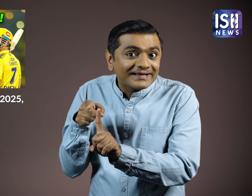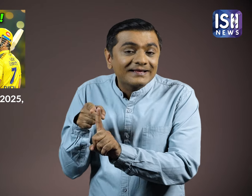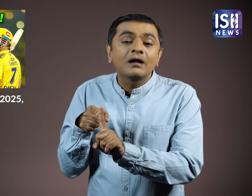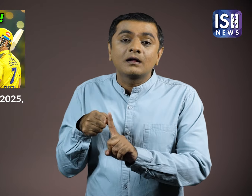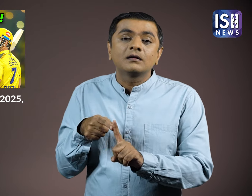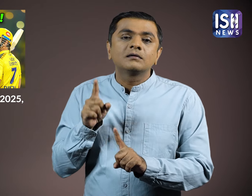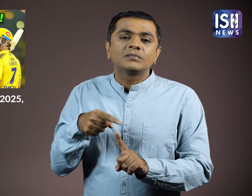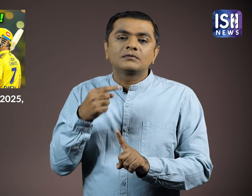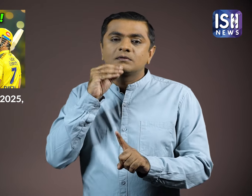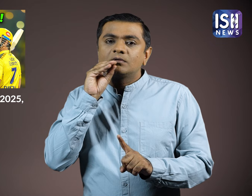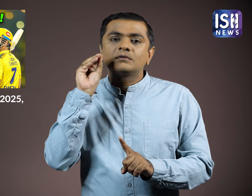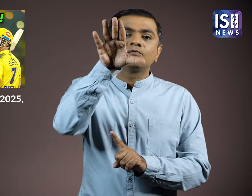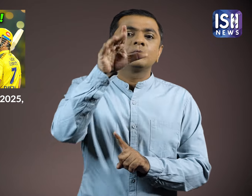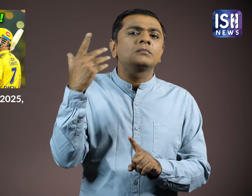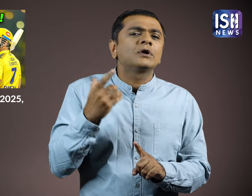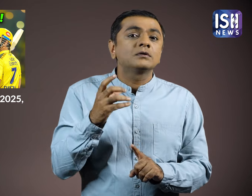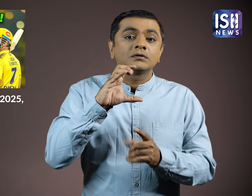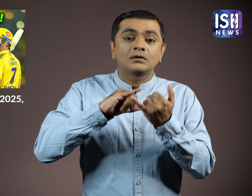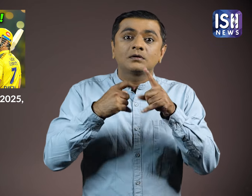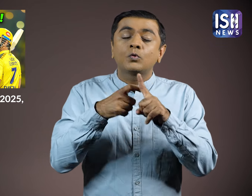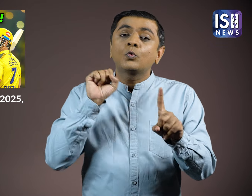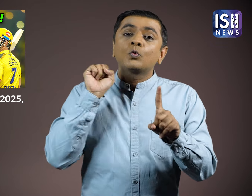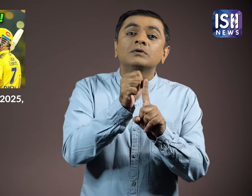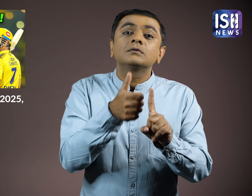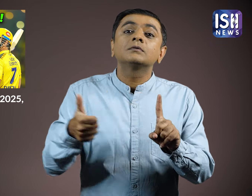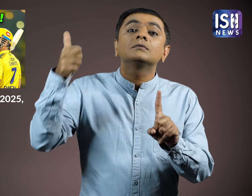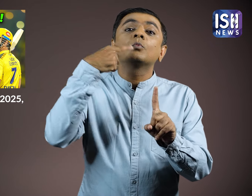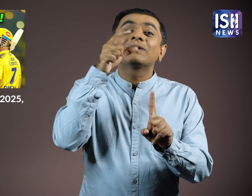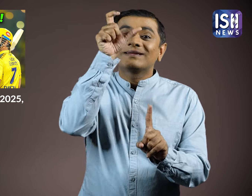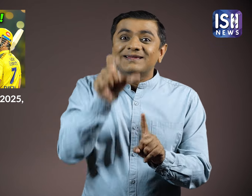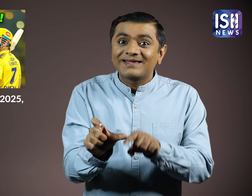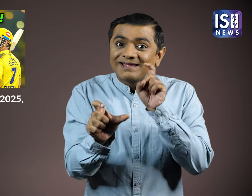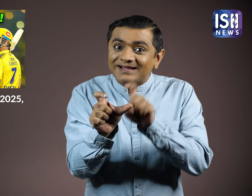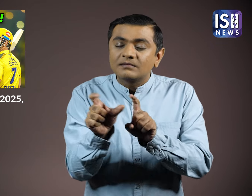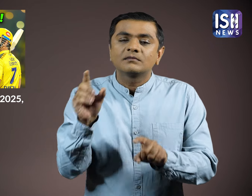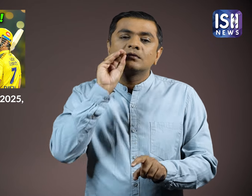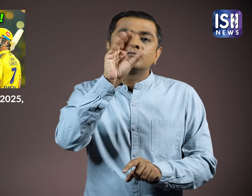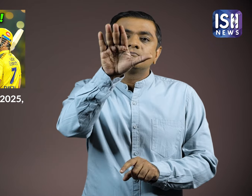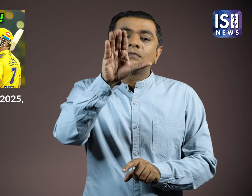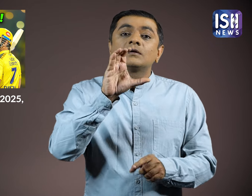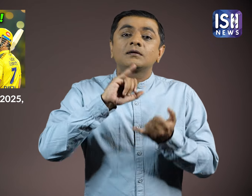Dhoni must now inform CSK owner and officially confirm his readiness for IPL 2025.